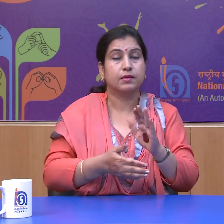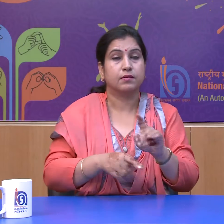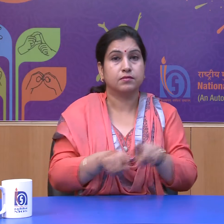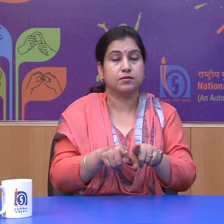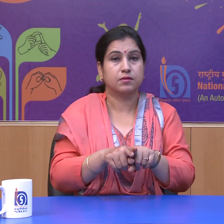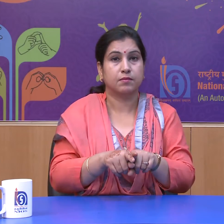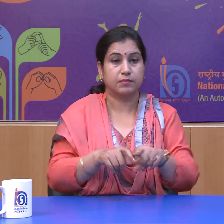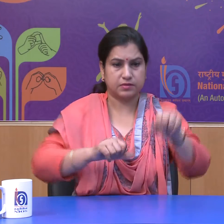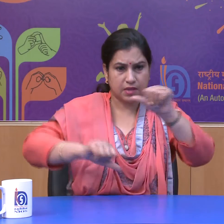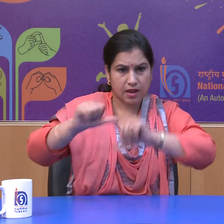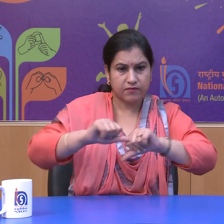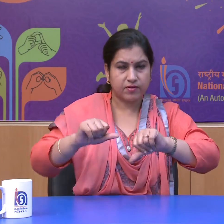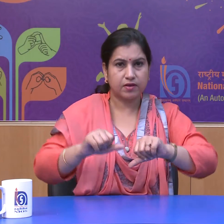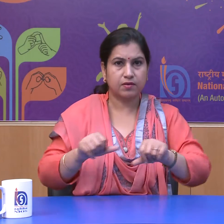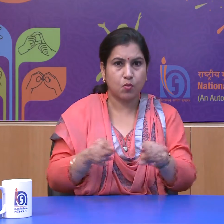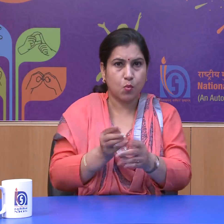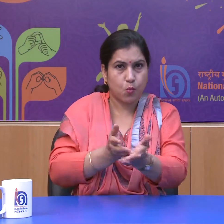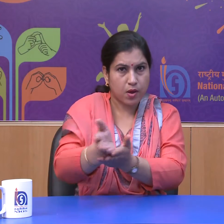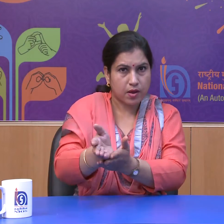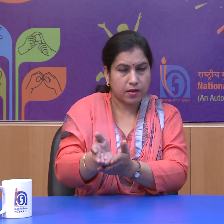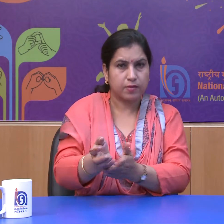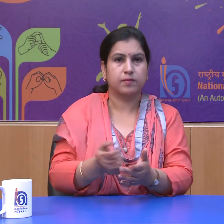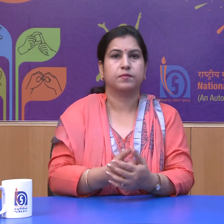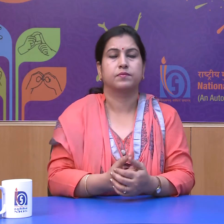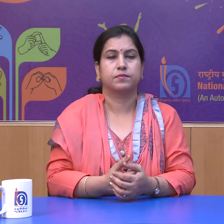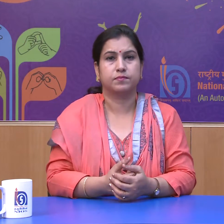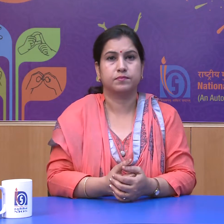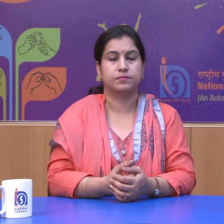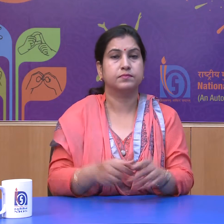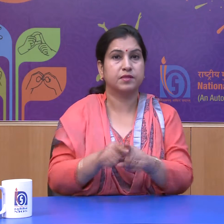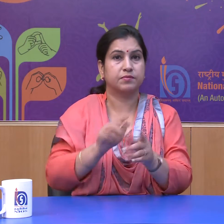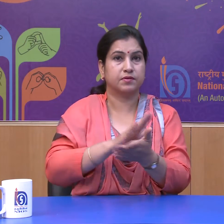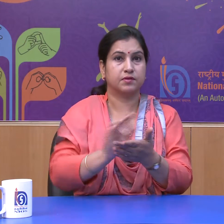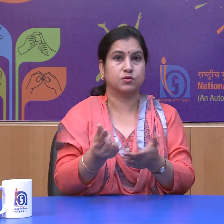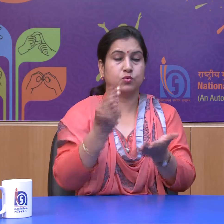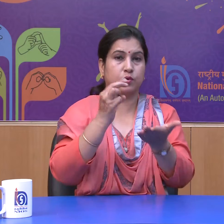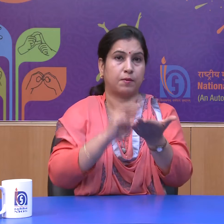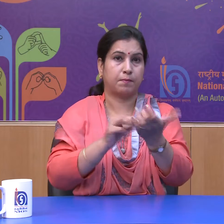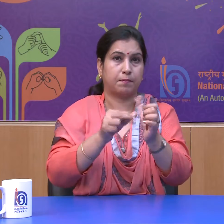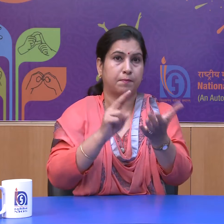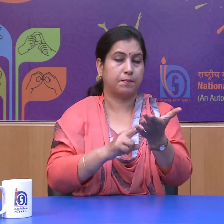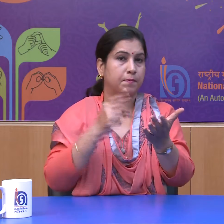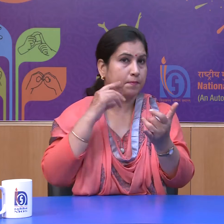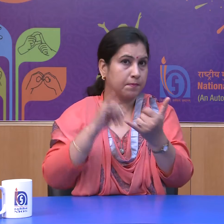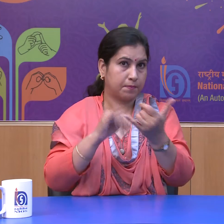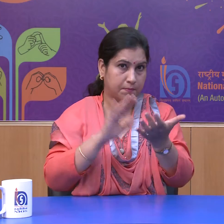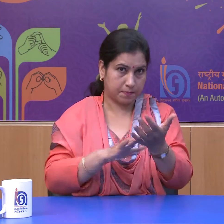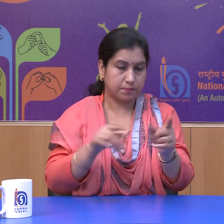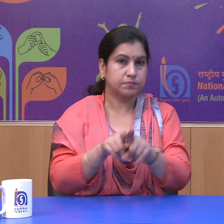temper, humanism and the spirit of